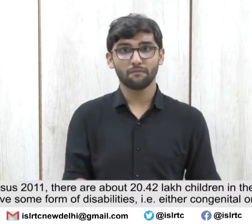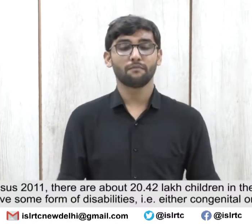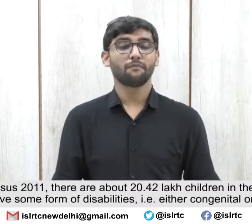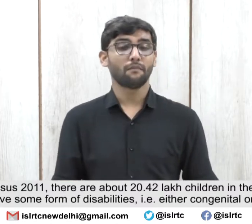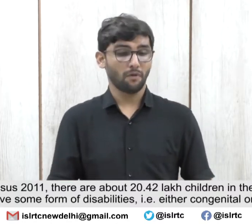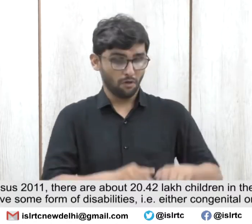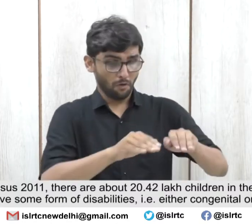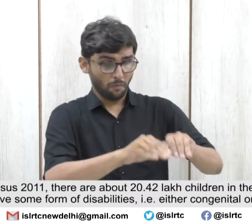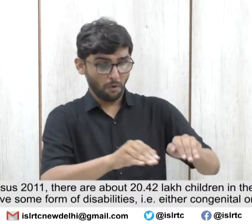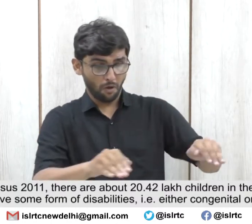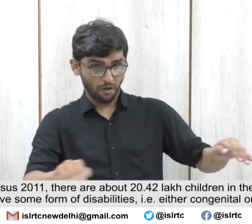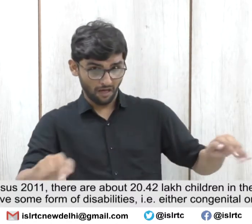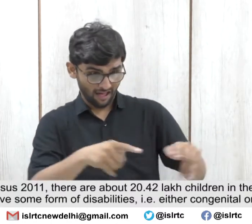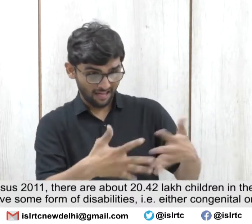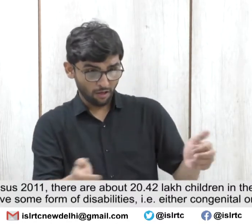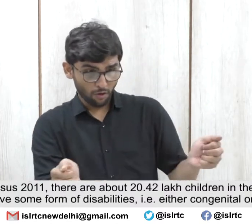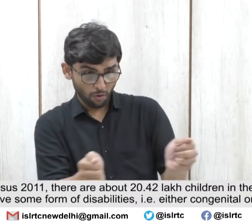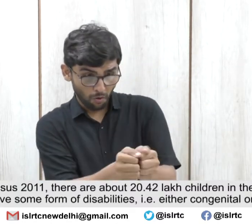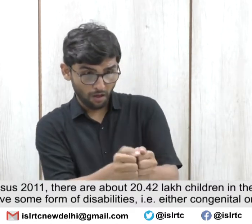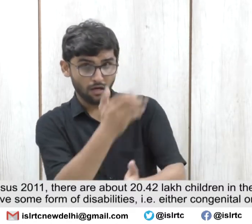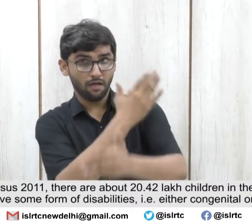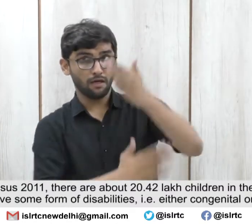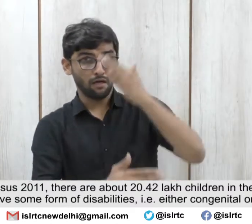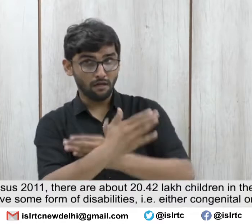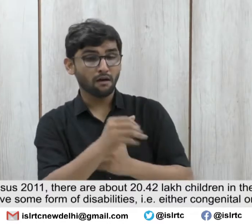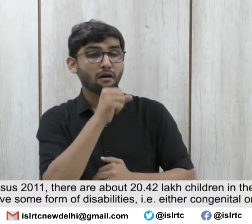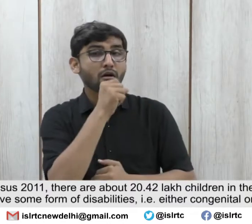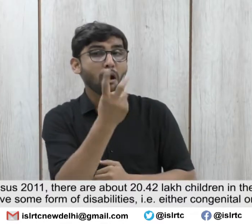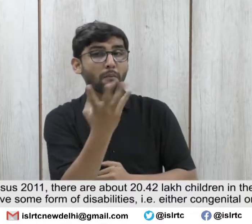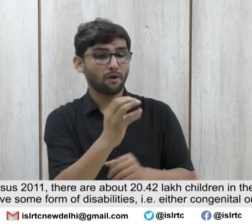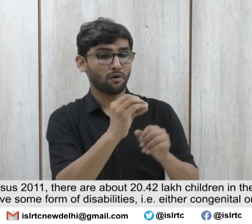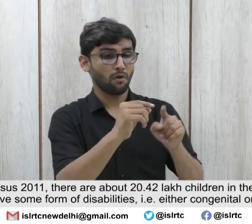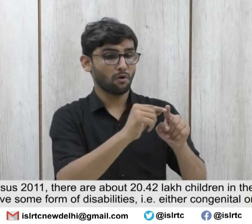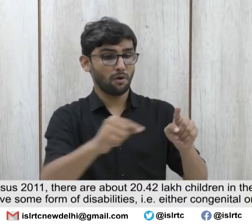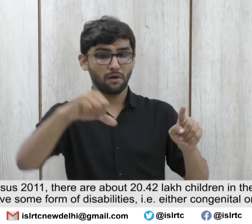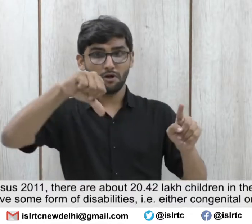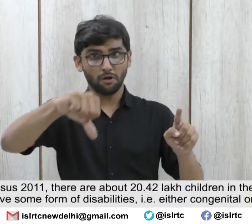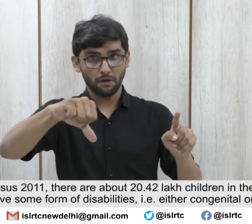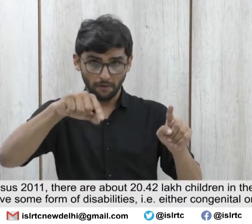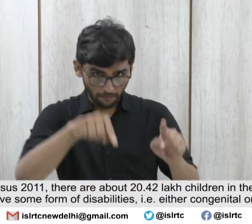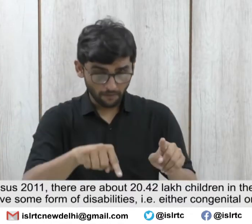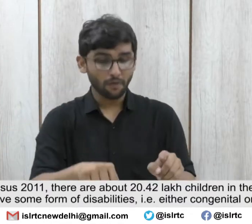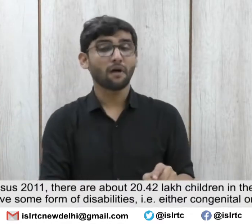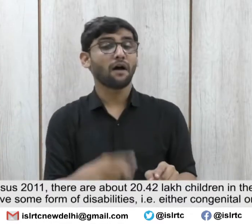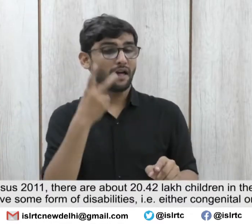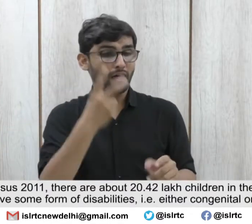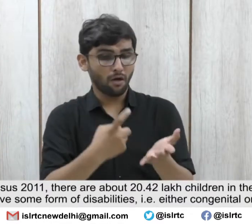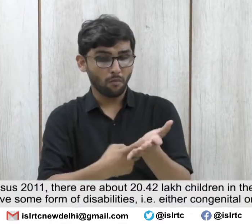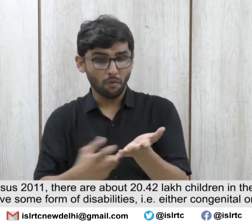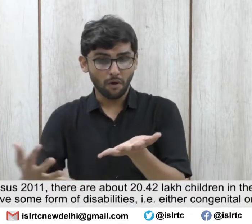As per census 2011, there are about 20.42